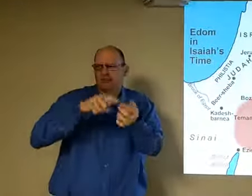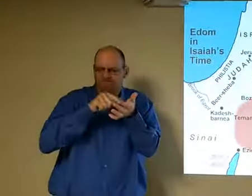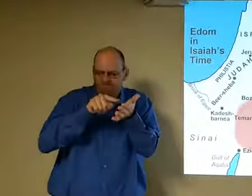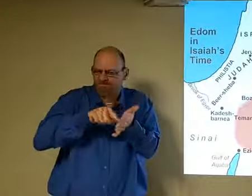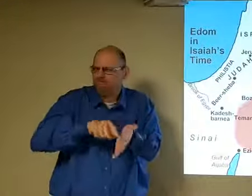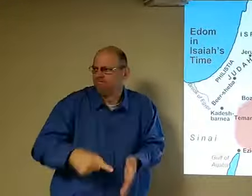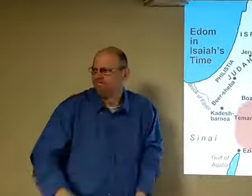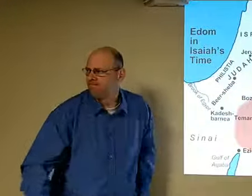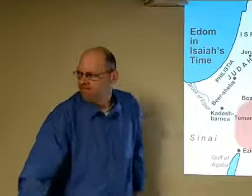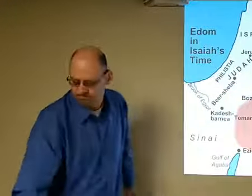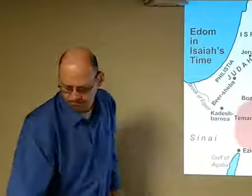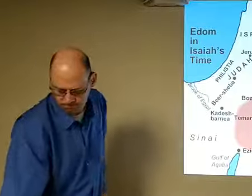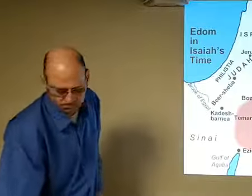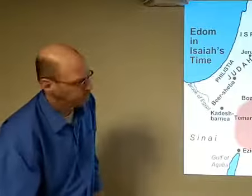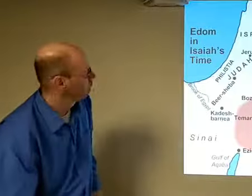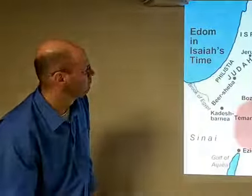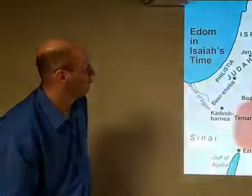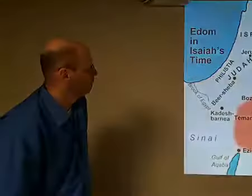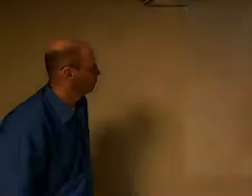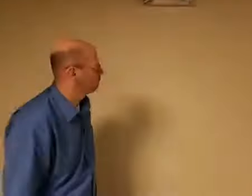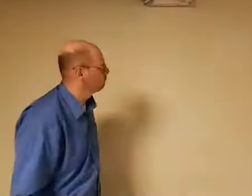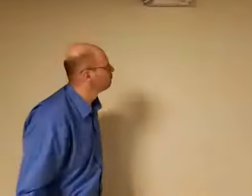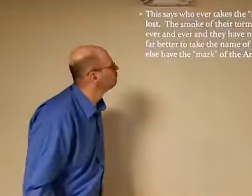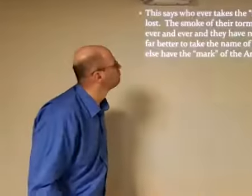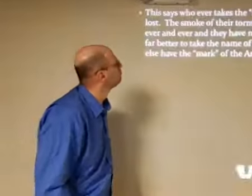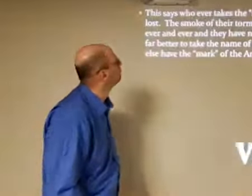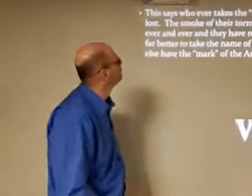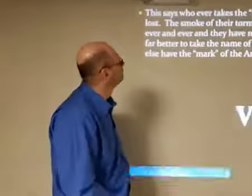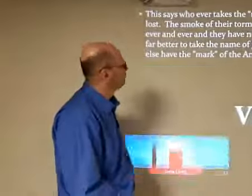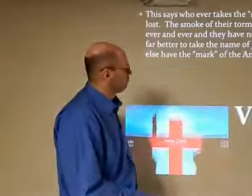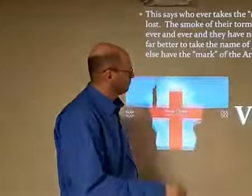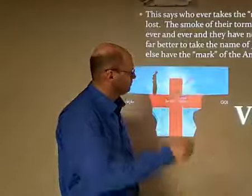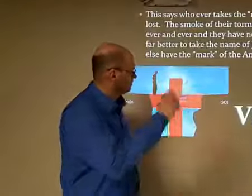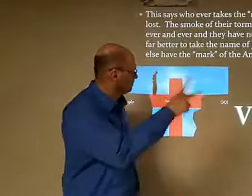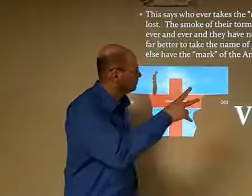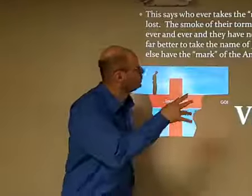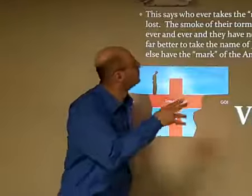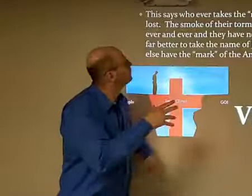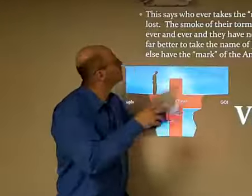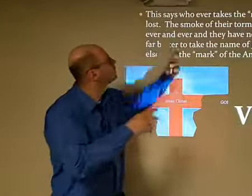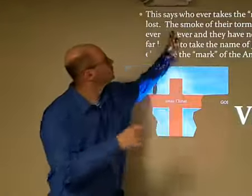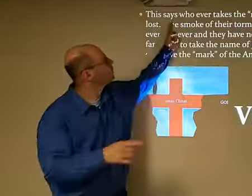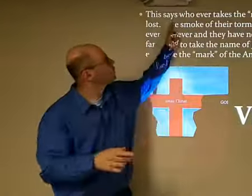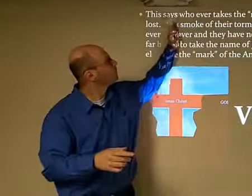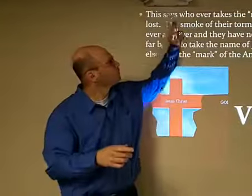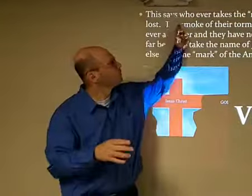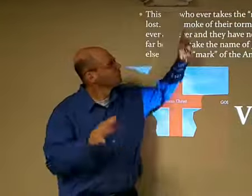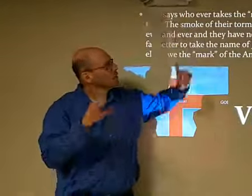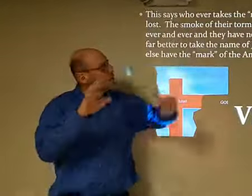take a look at the maps and see what the study bring forth so I can't say now